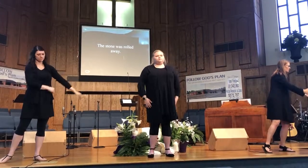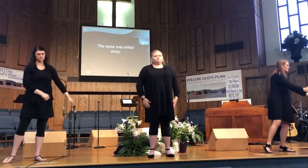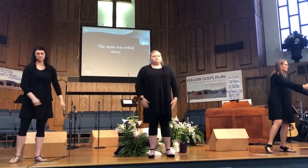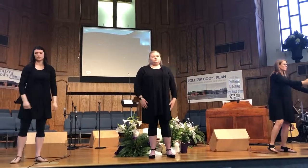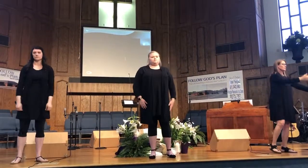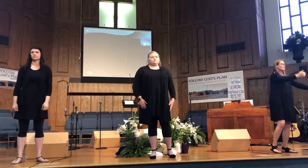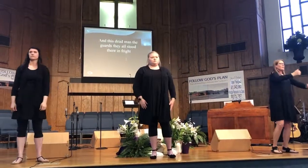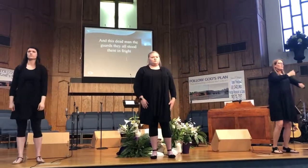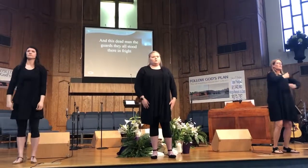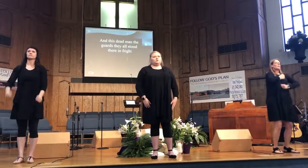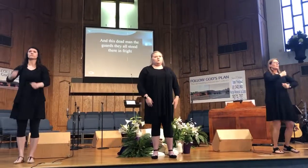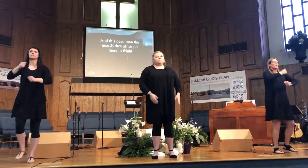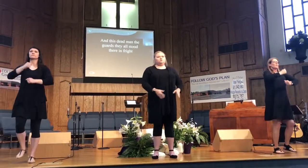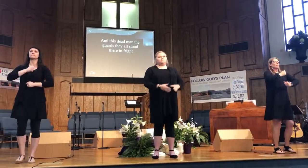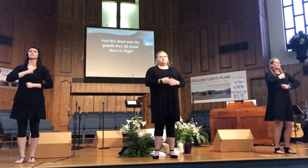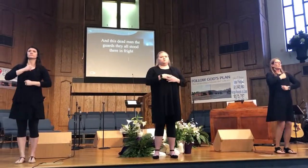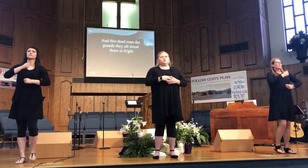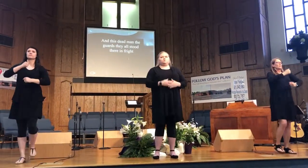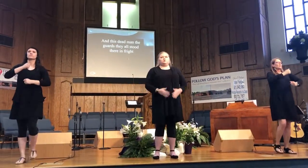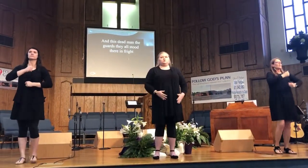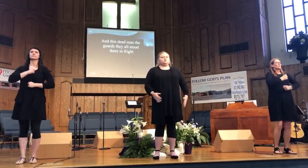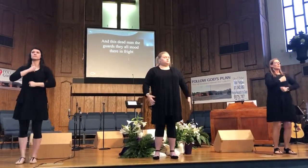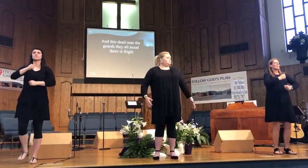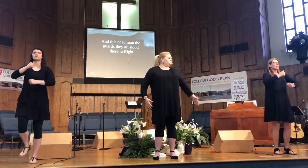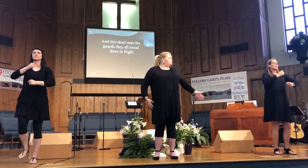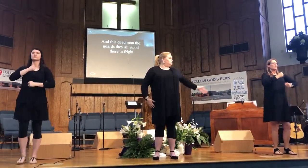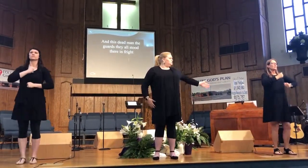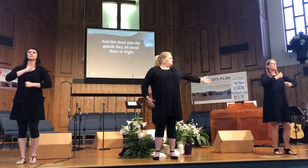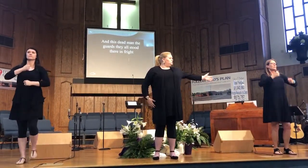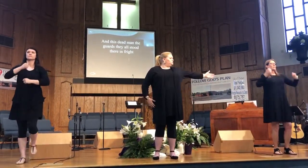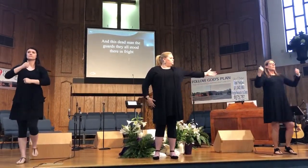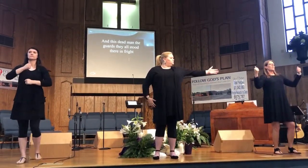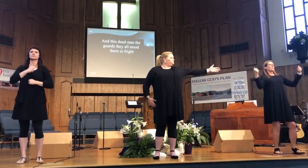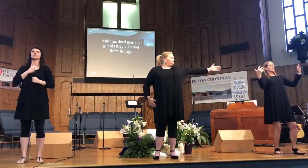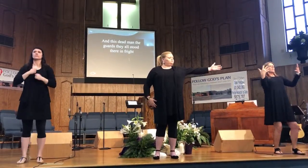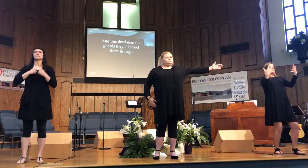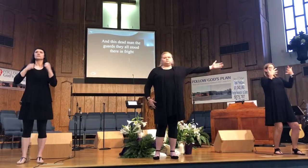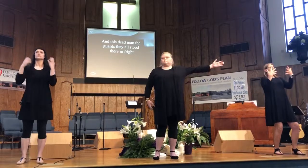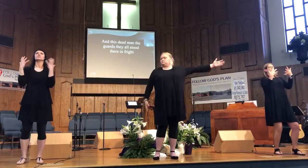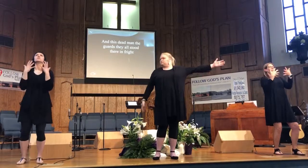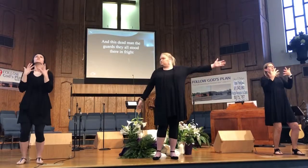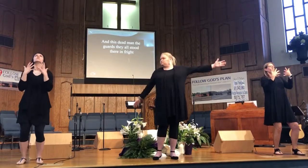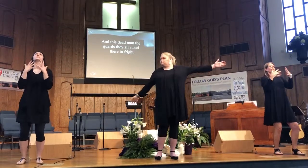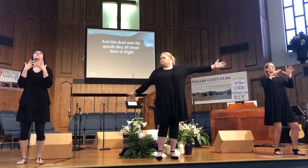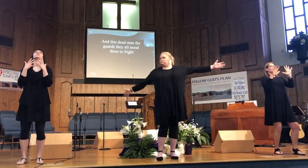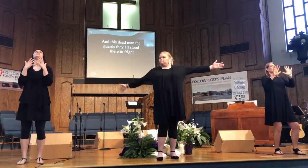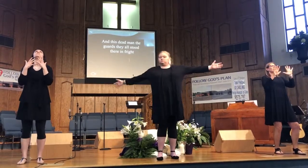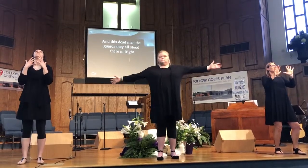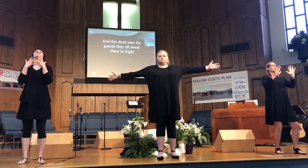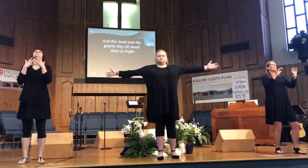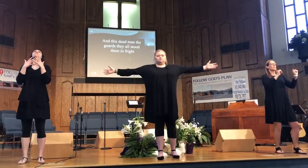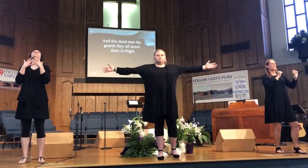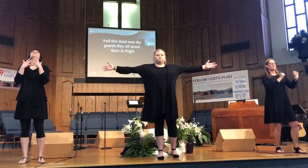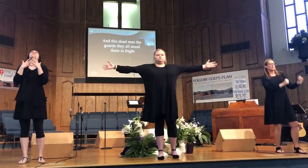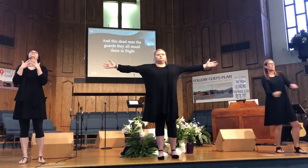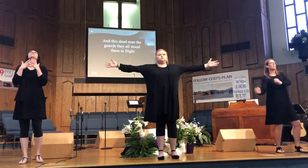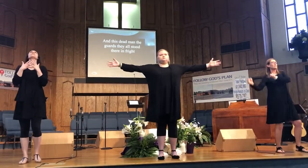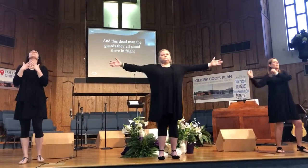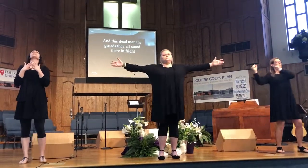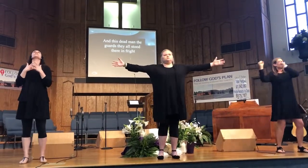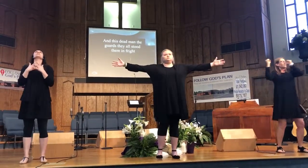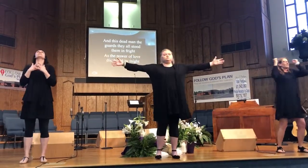And the dead men in the dark They are still there in